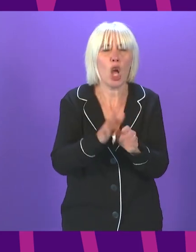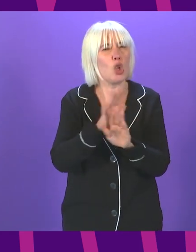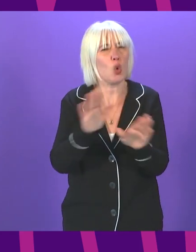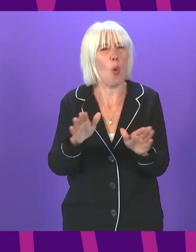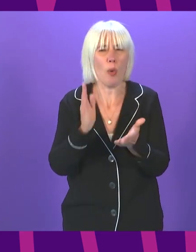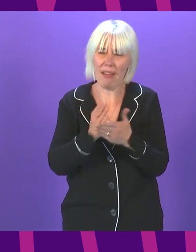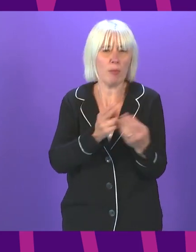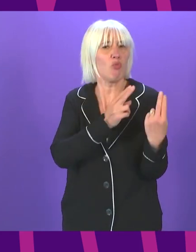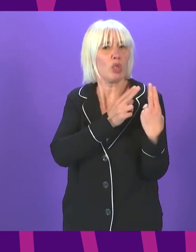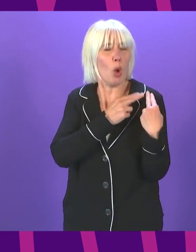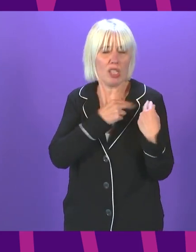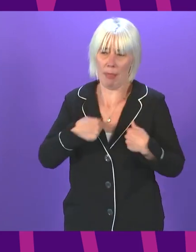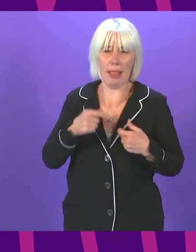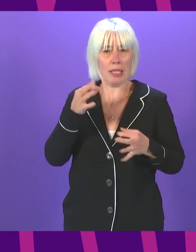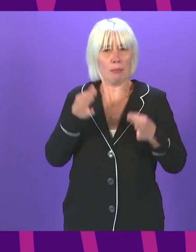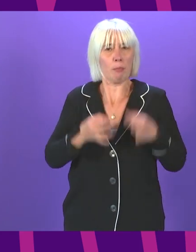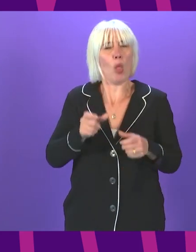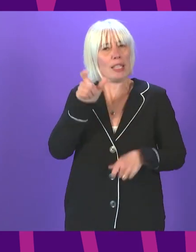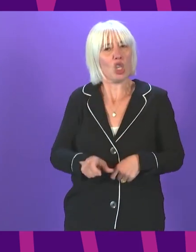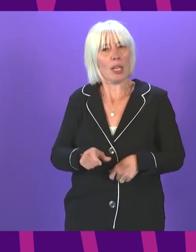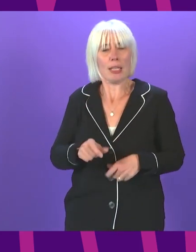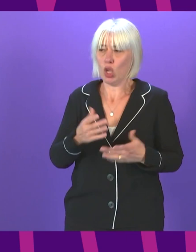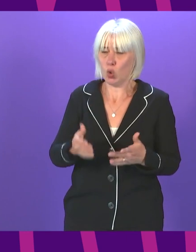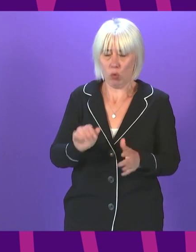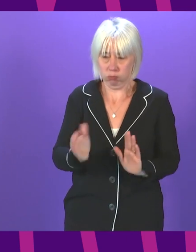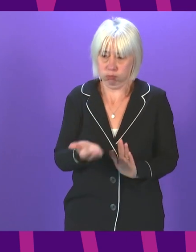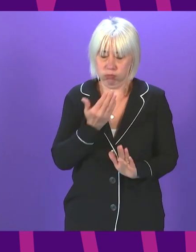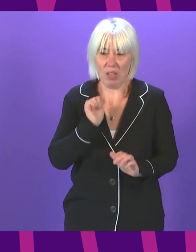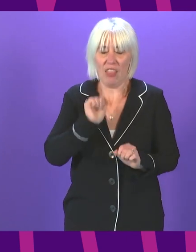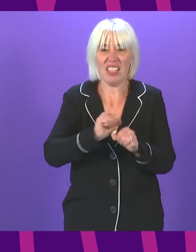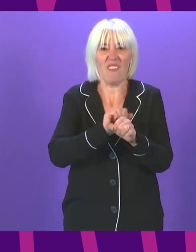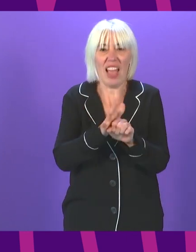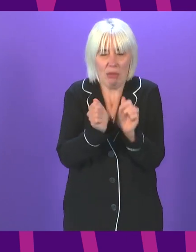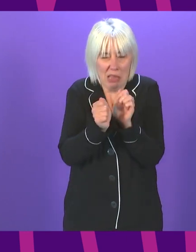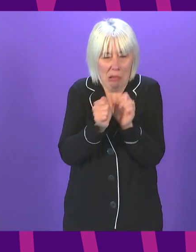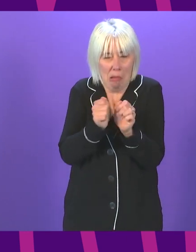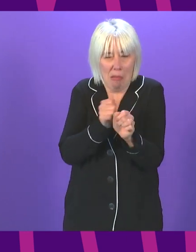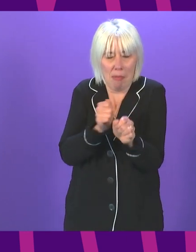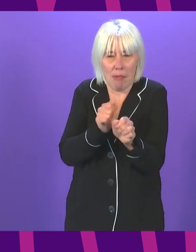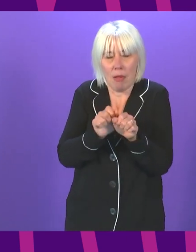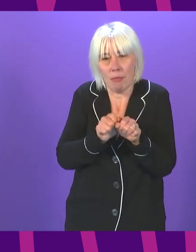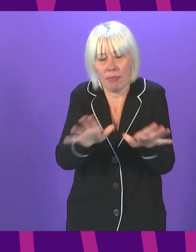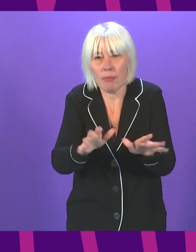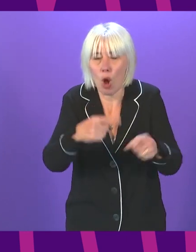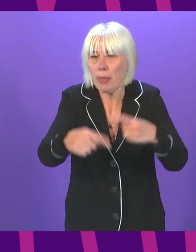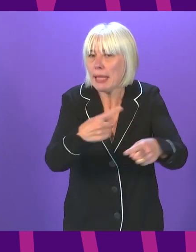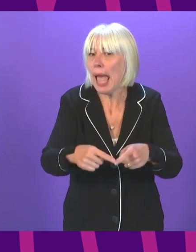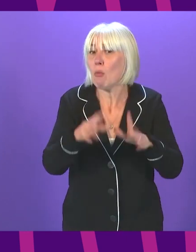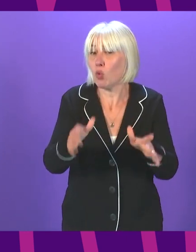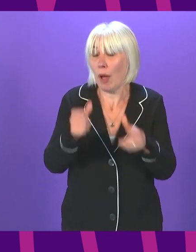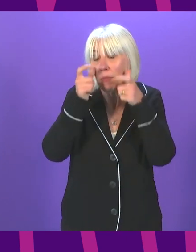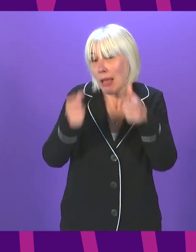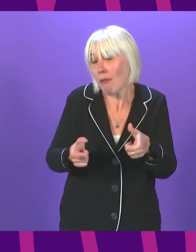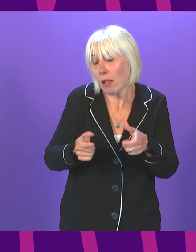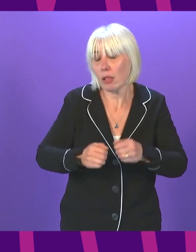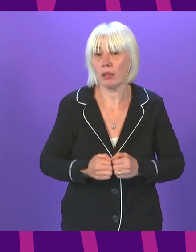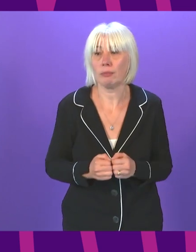ruled anything out in the face of an infectious, mutating virus. And I am not going to do that. But what I do